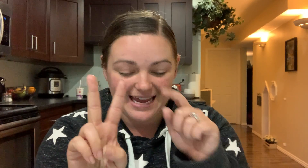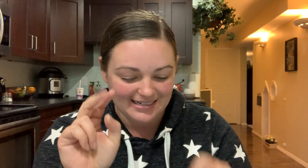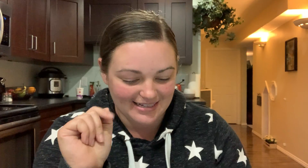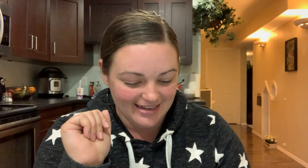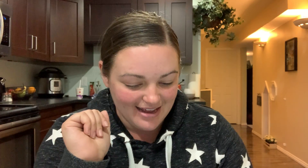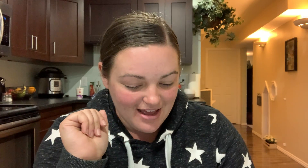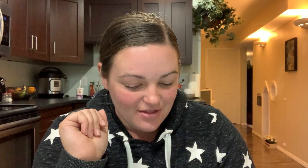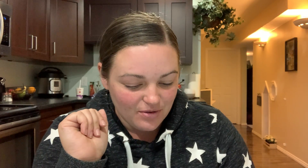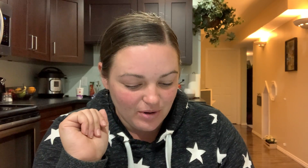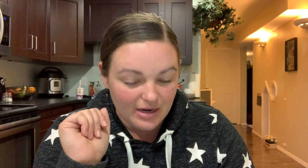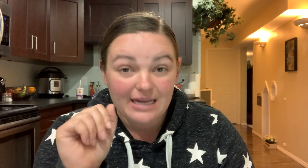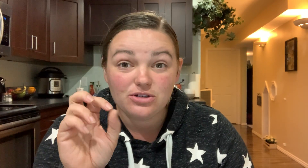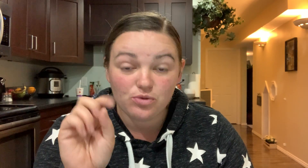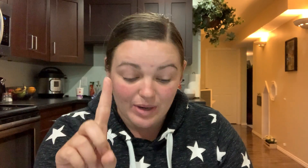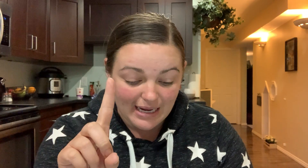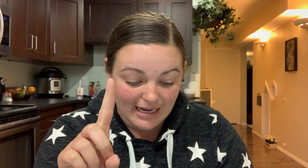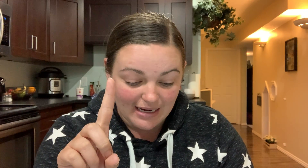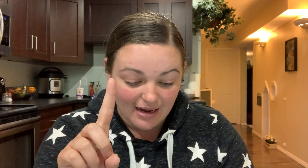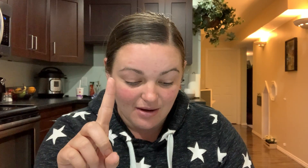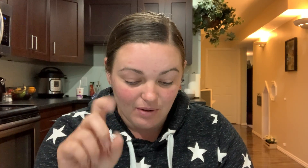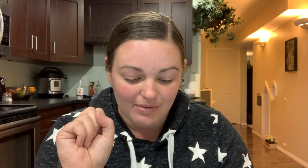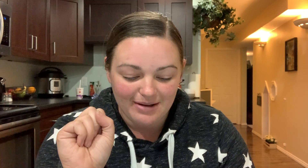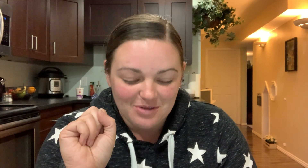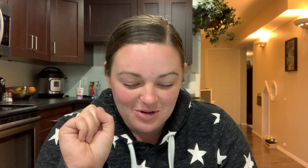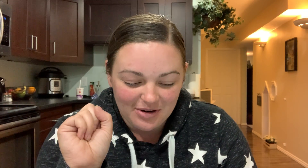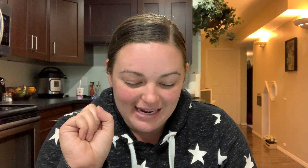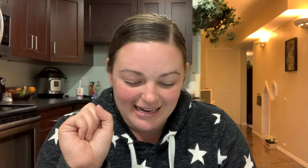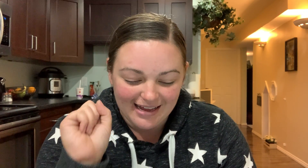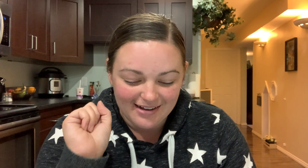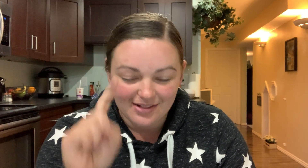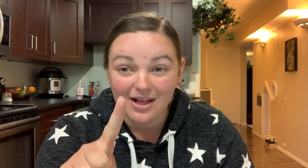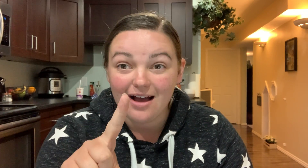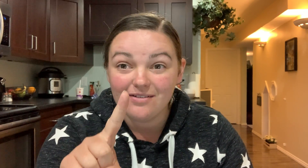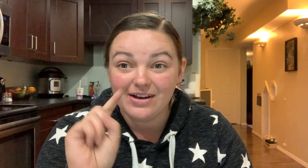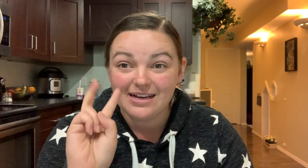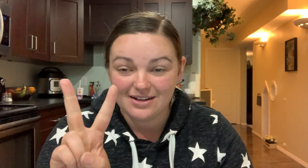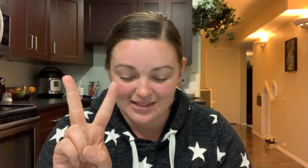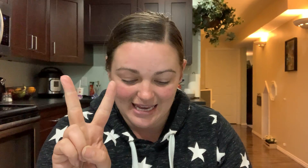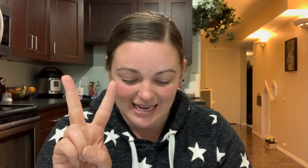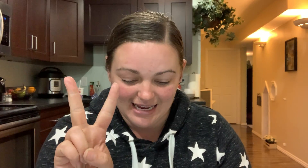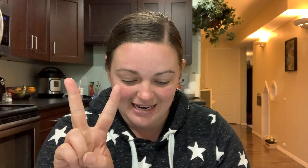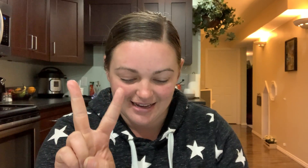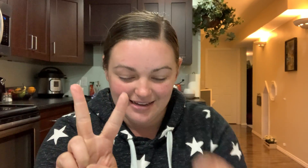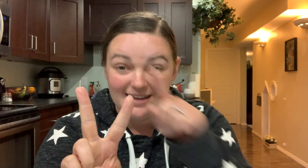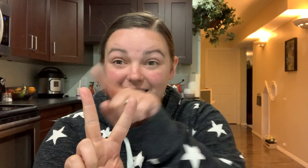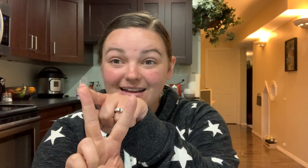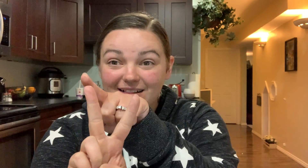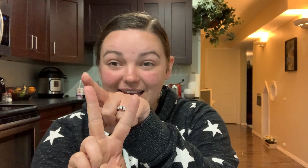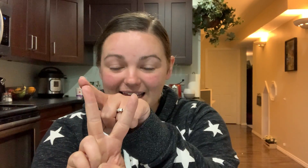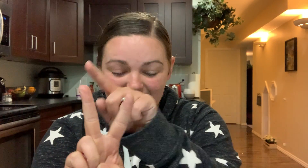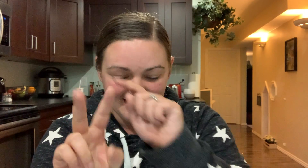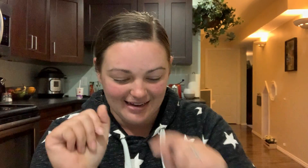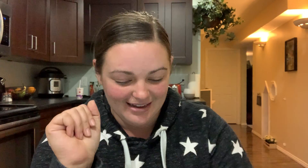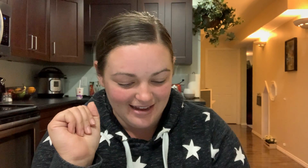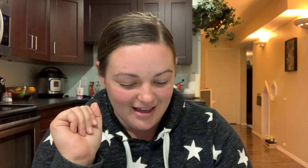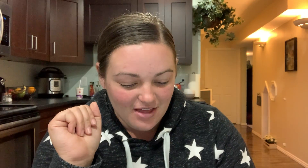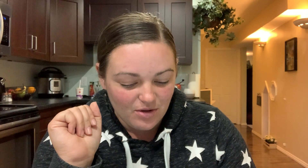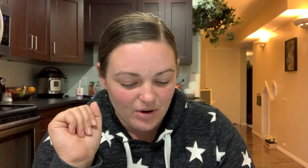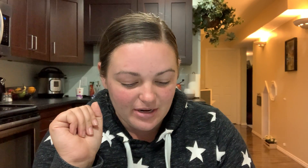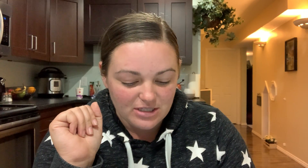the word is green what rhymes with green glove clean clean the word is